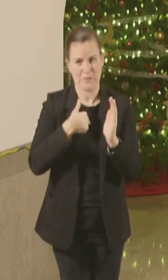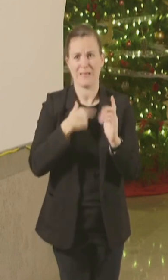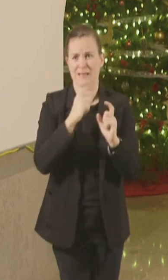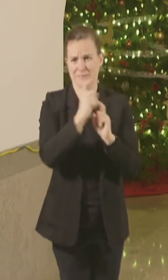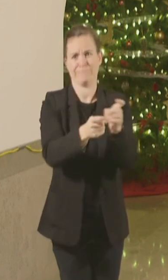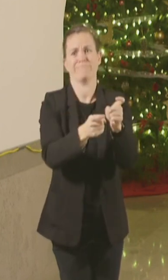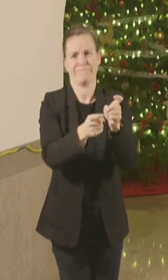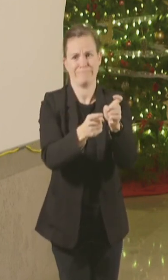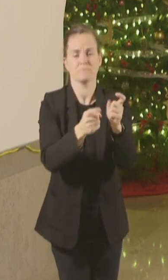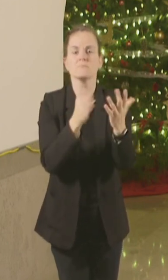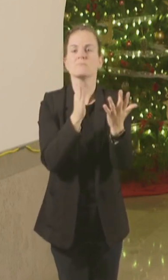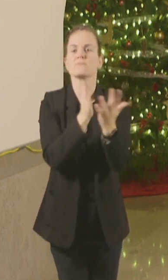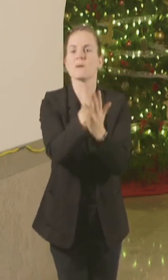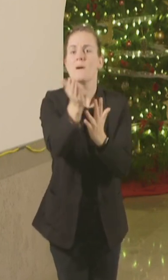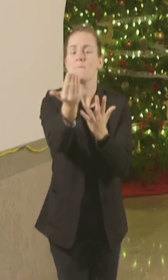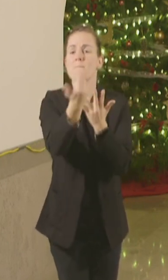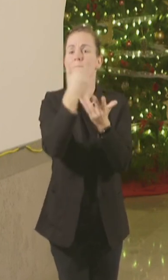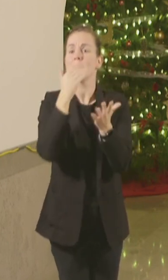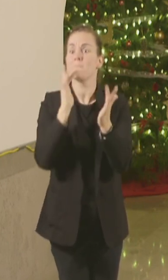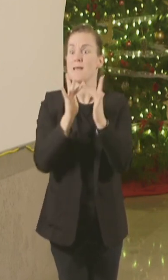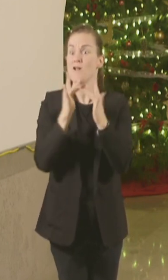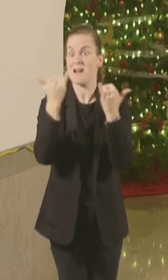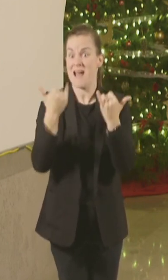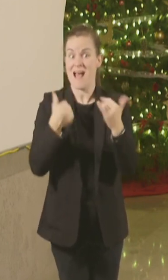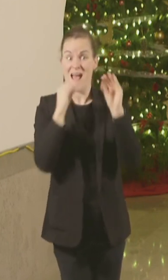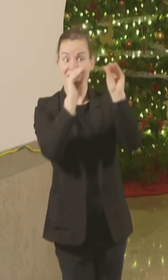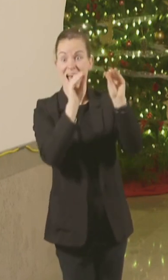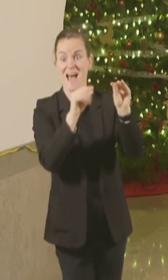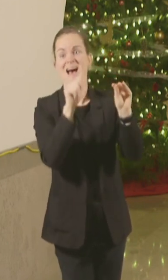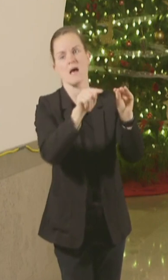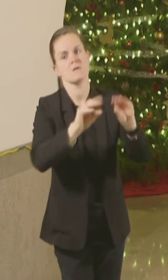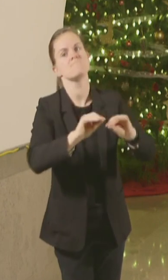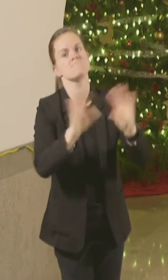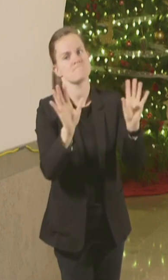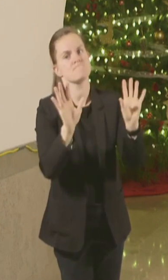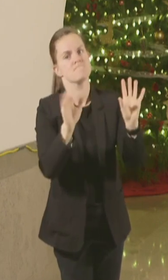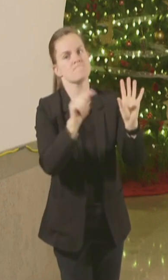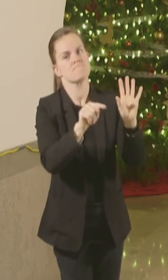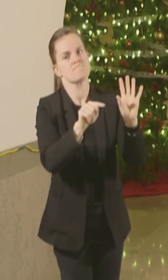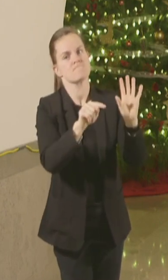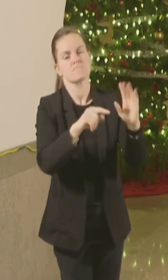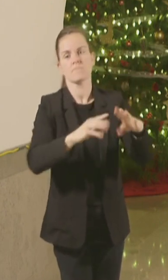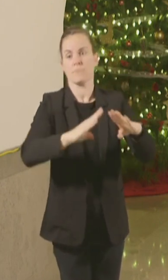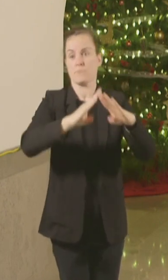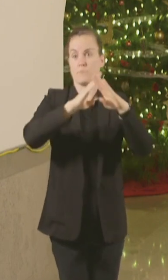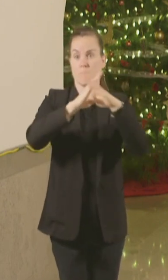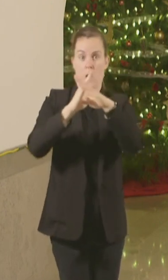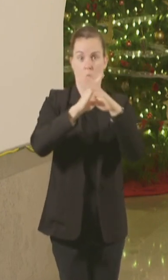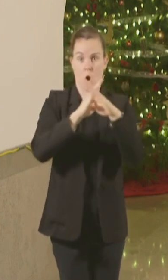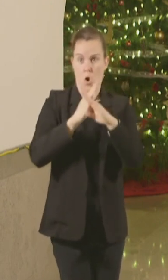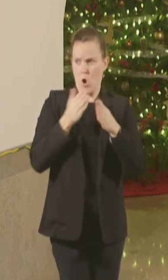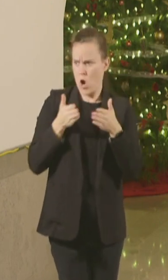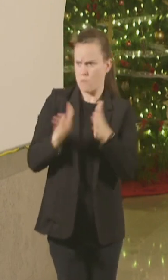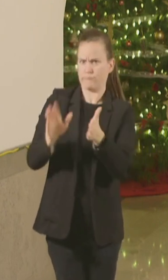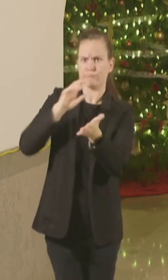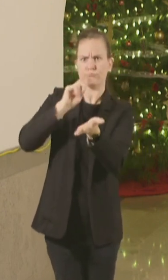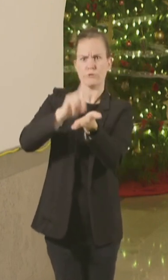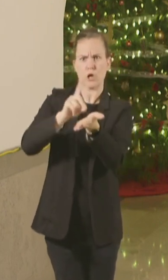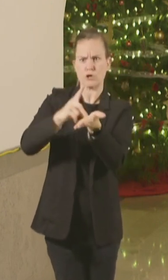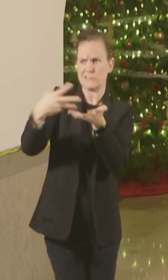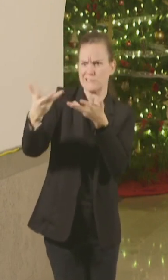across the state. We removed barriers to allow doctors to treat more patients through telemedicine.